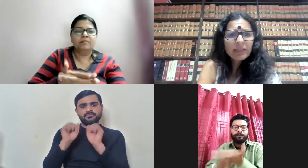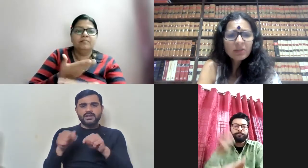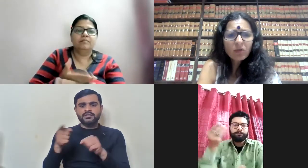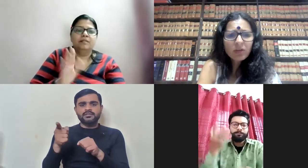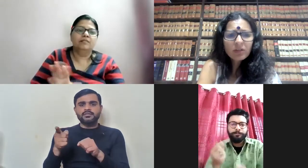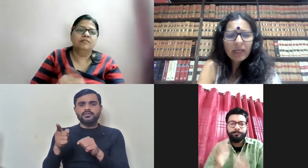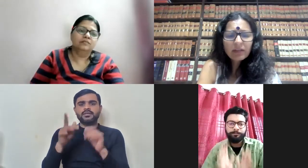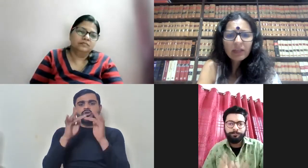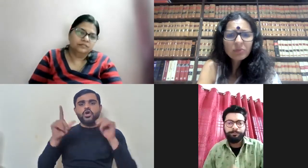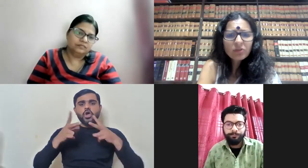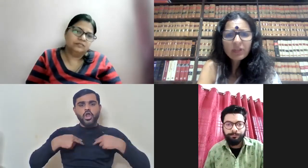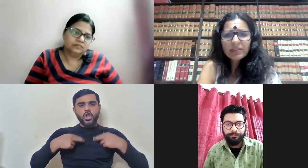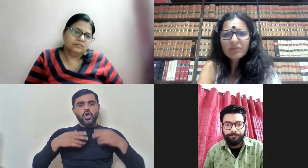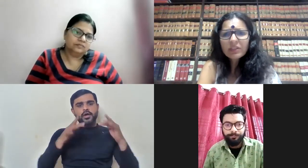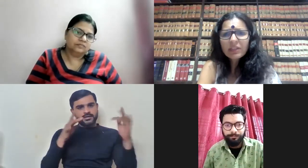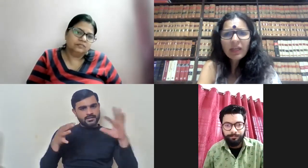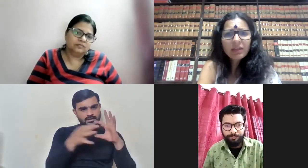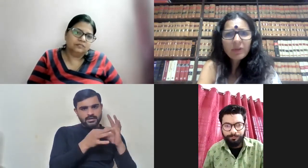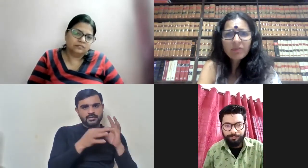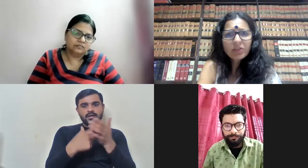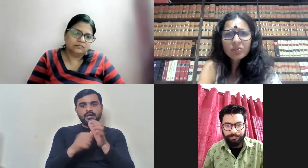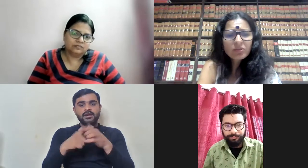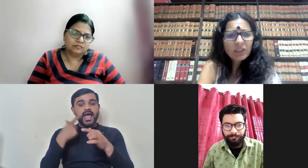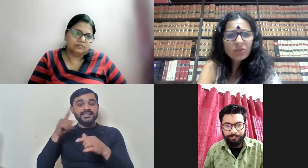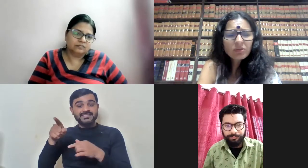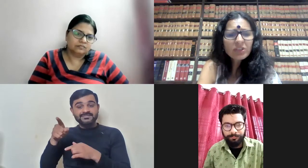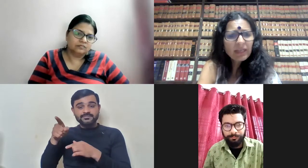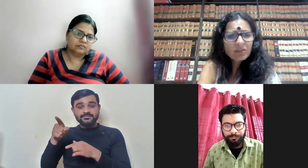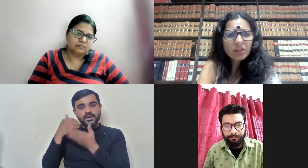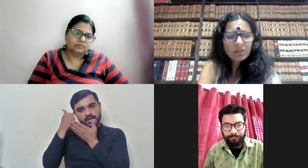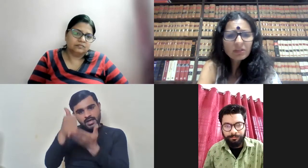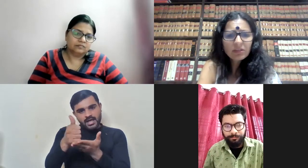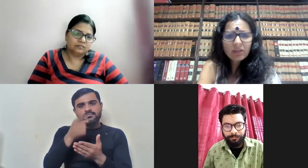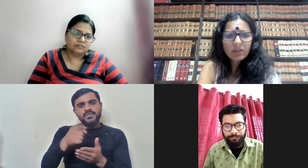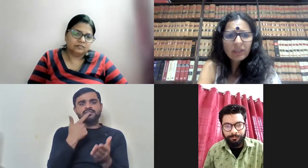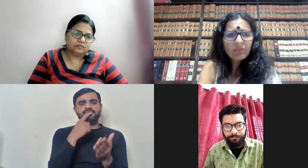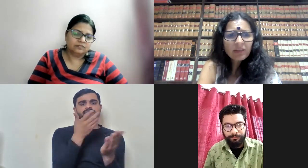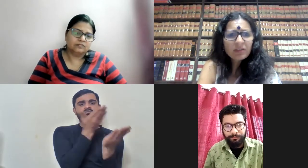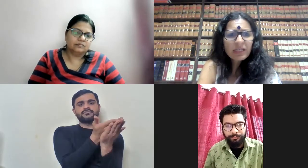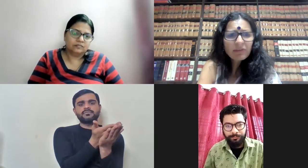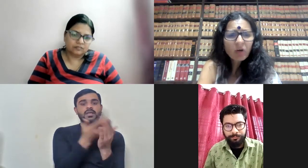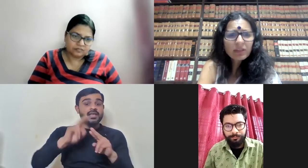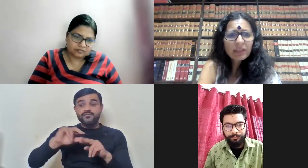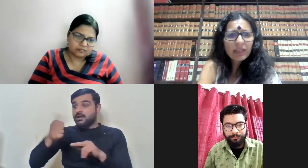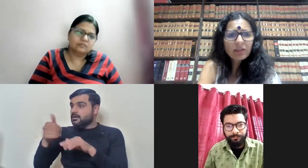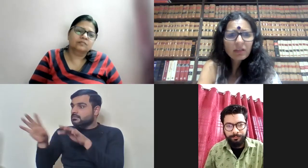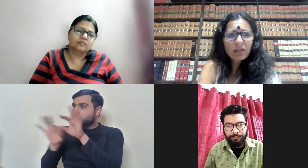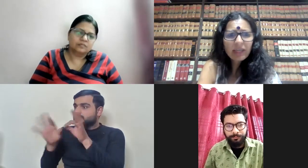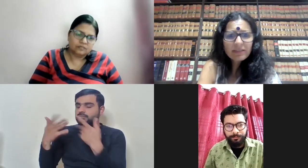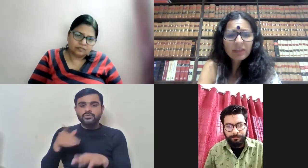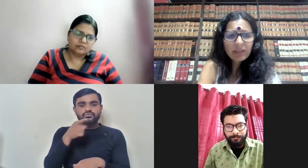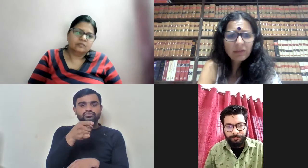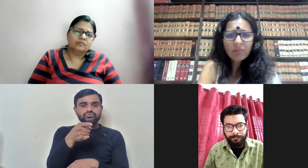contact a lawyer and I'm sure Rajiv ji can help and he should challenge it. If others have got it and